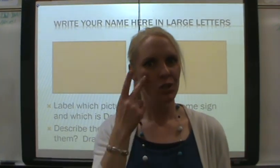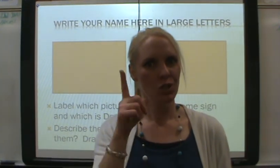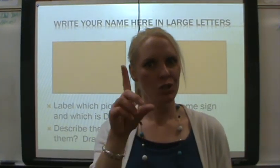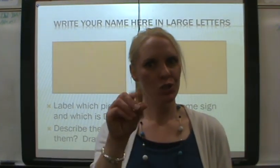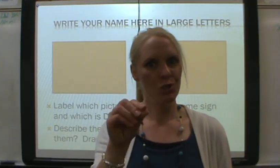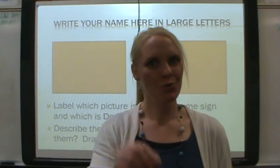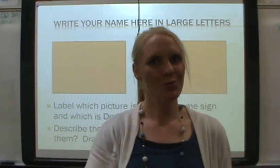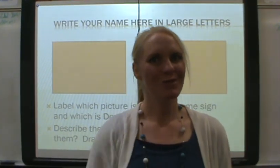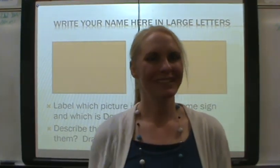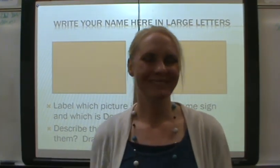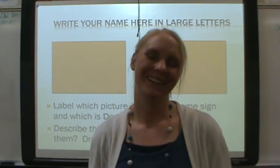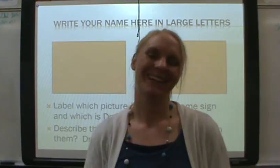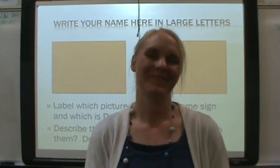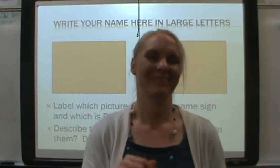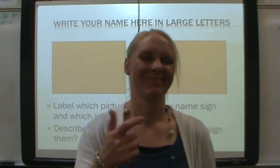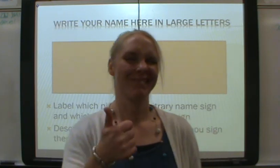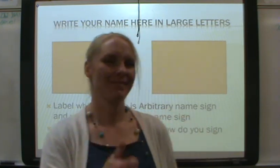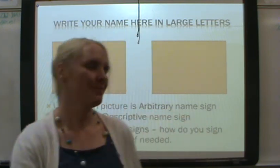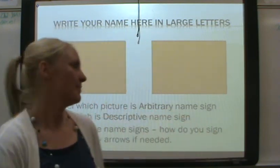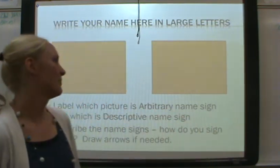Do! Alright. away. You